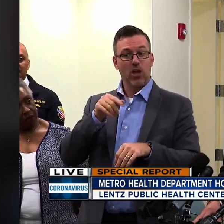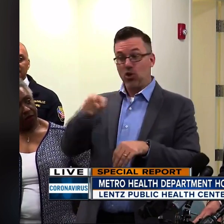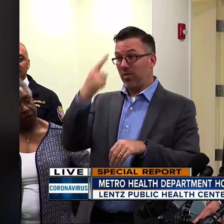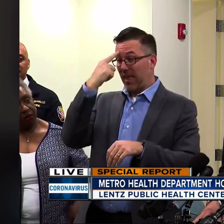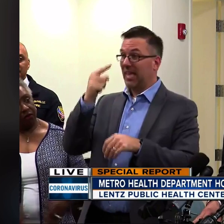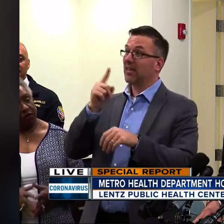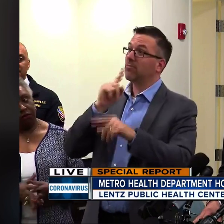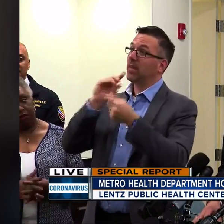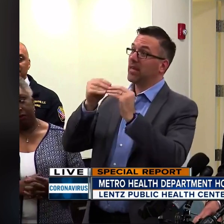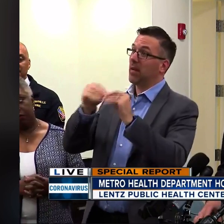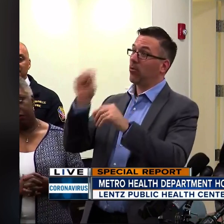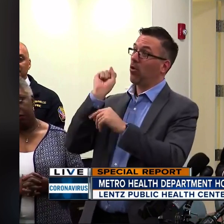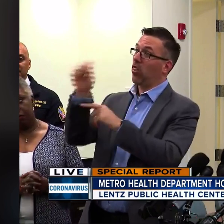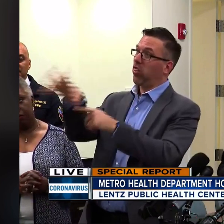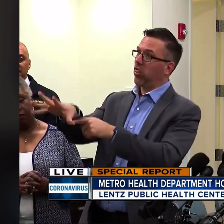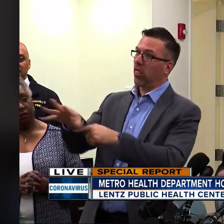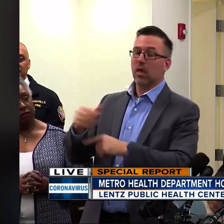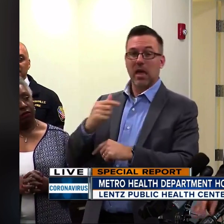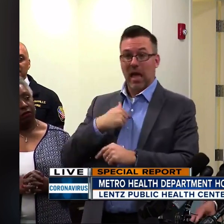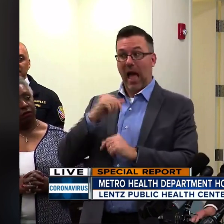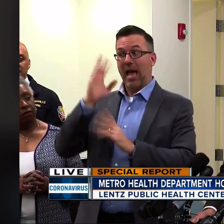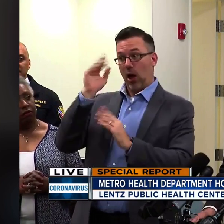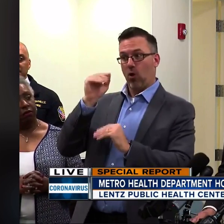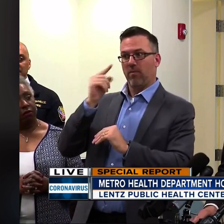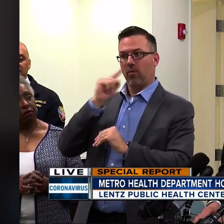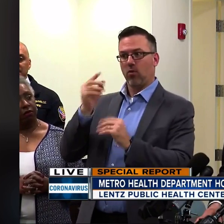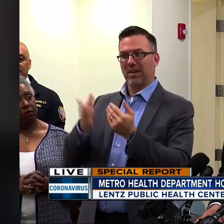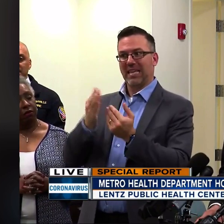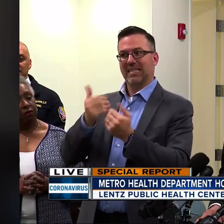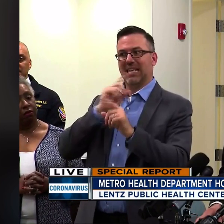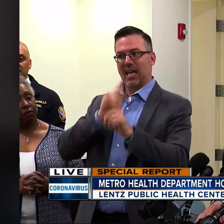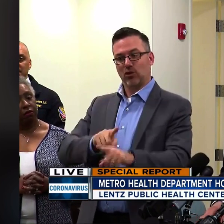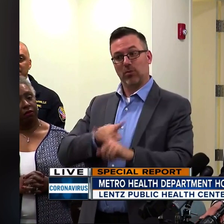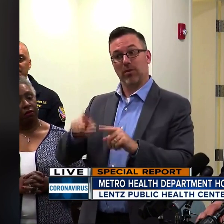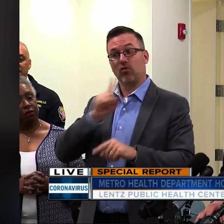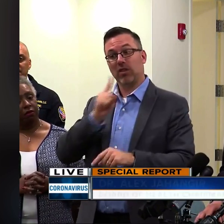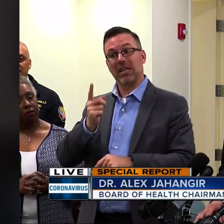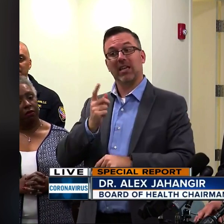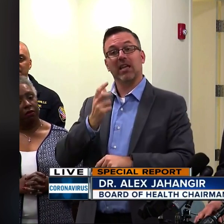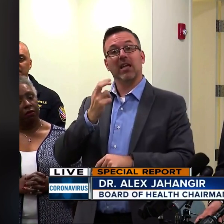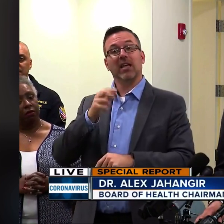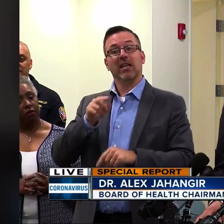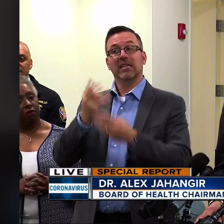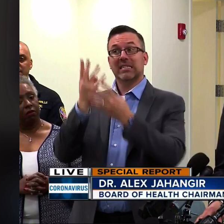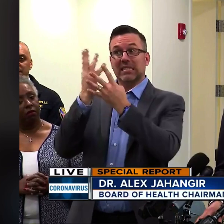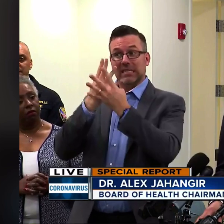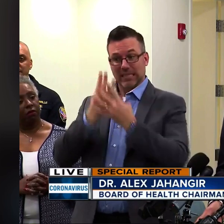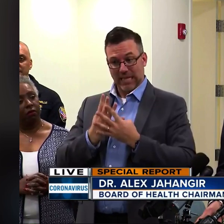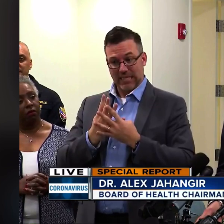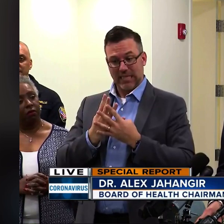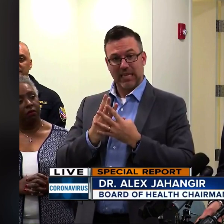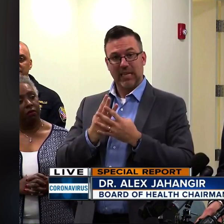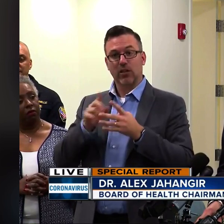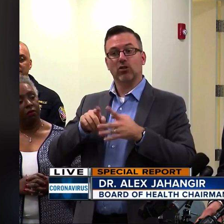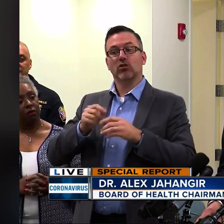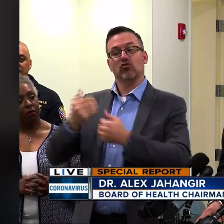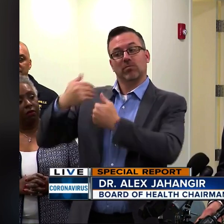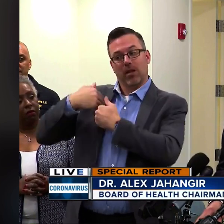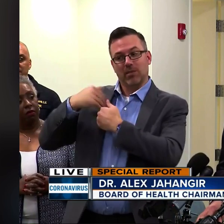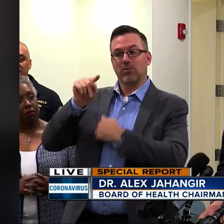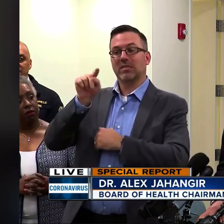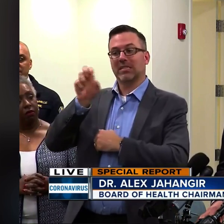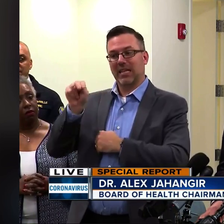as I believe you were hoping for, and I am hoping for, frankly. And the reason is testing initially was done by the Tennessee Department of Health.